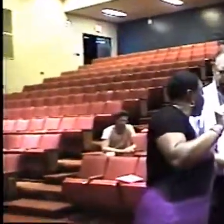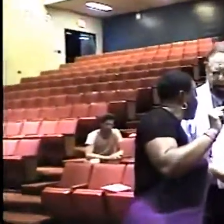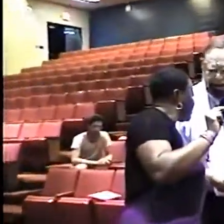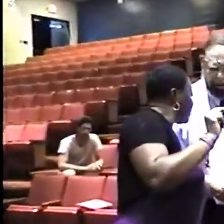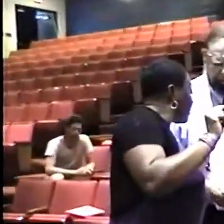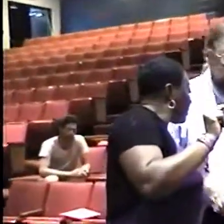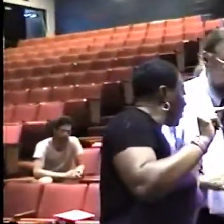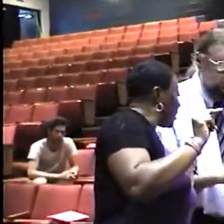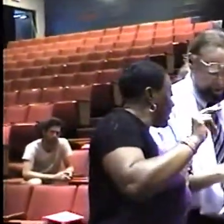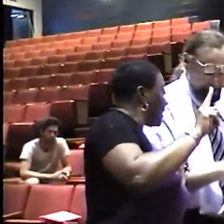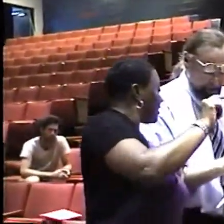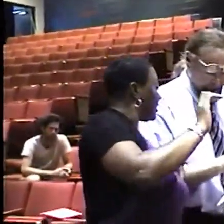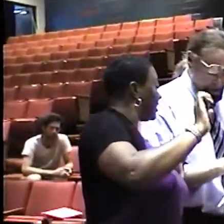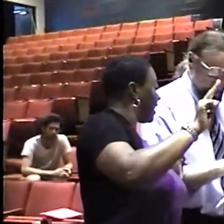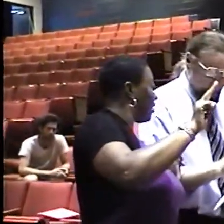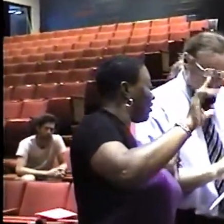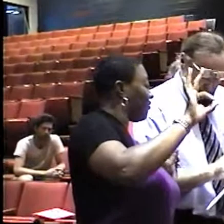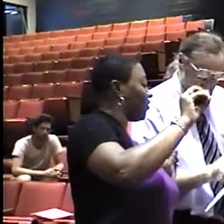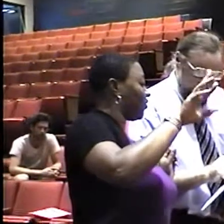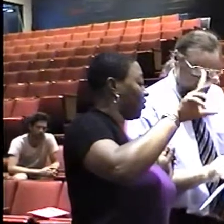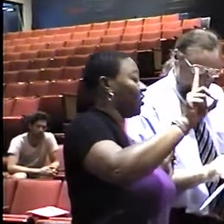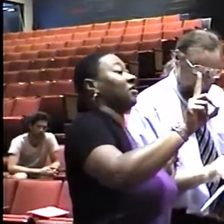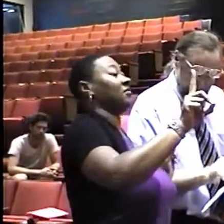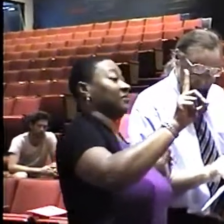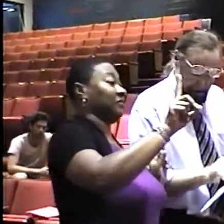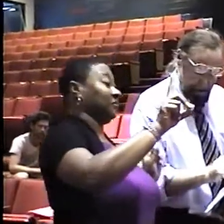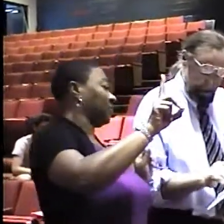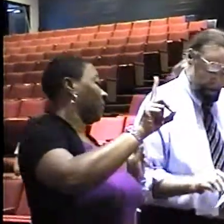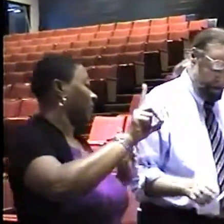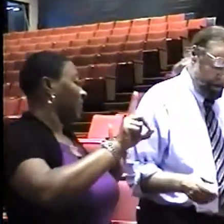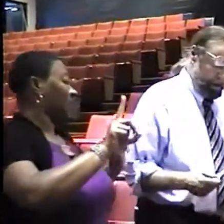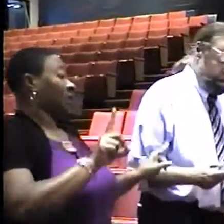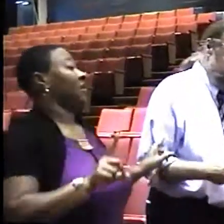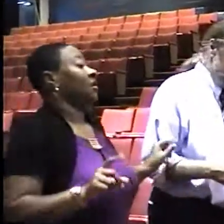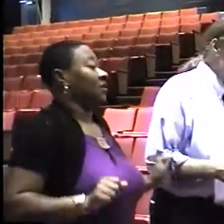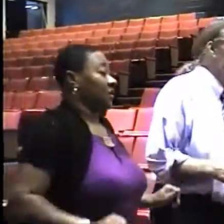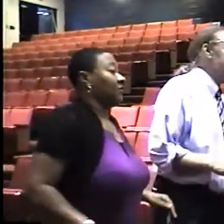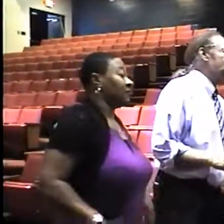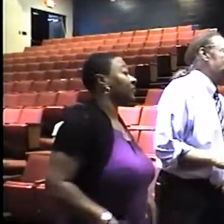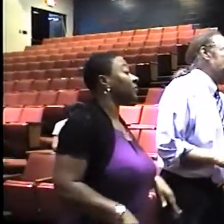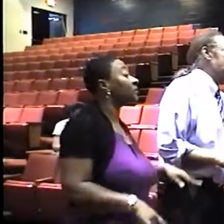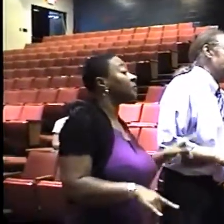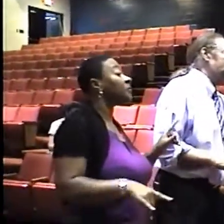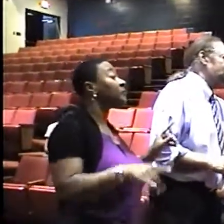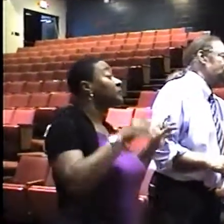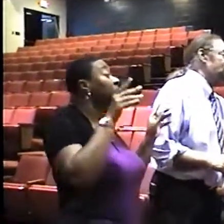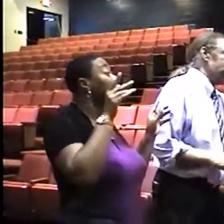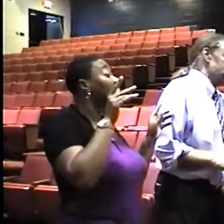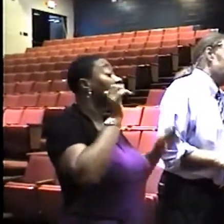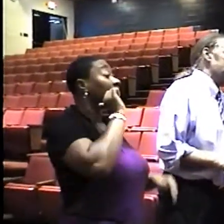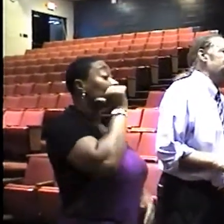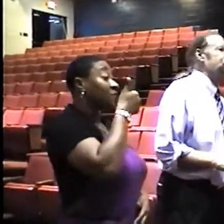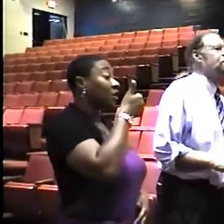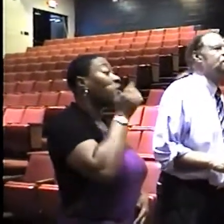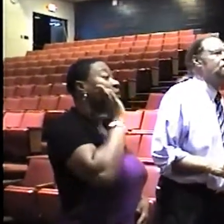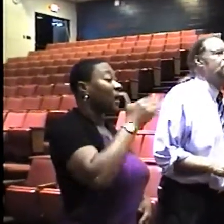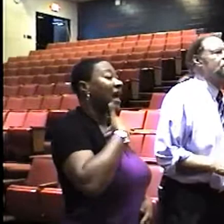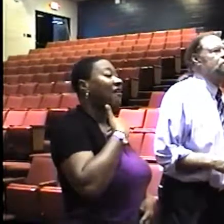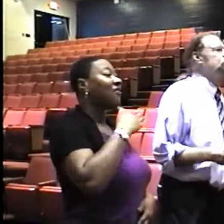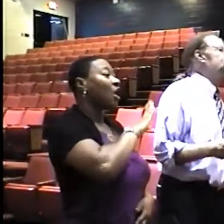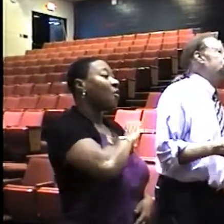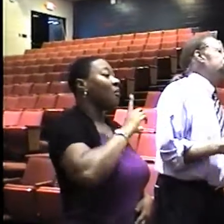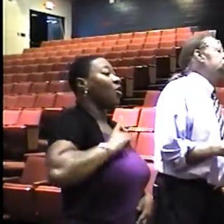John Telfer, T-E-L-F-O-R-D. Tomorrow we're having a board meeting.